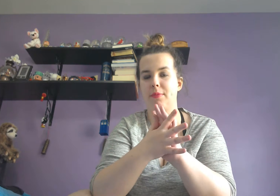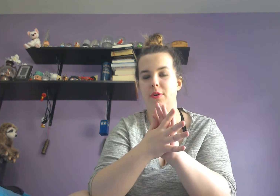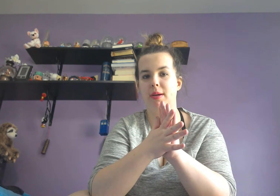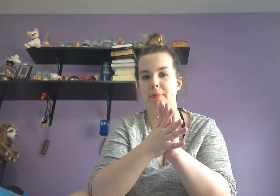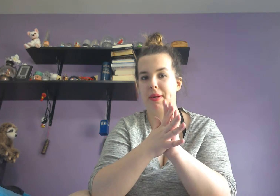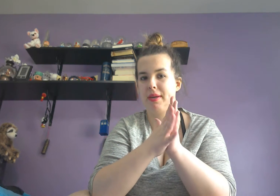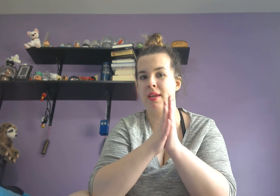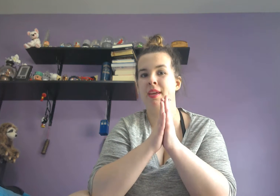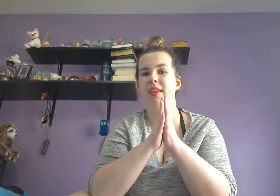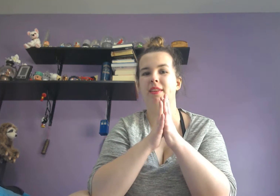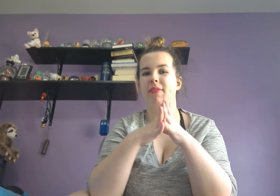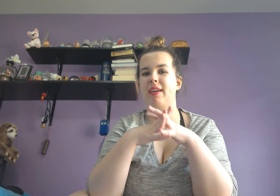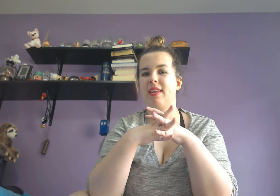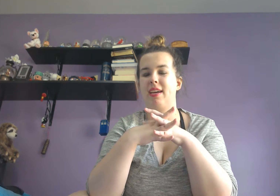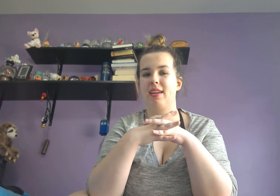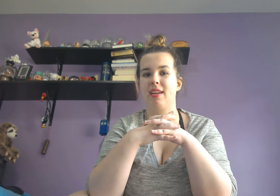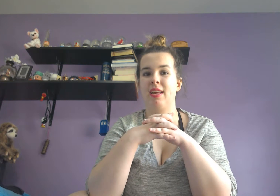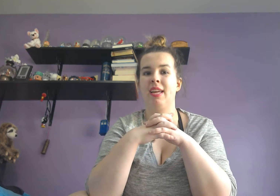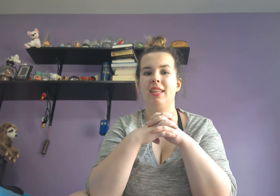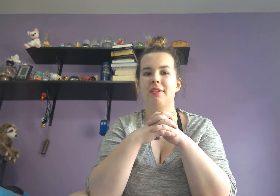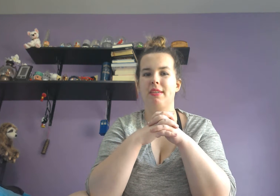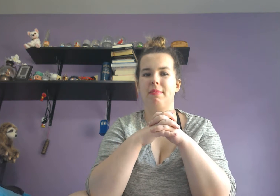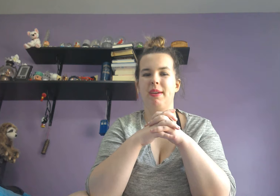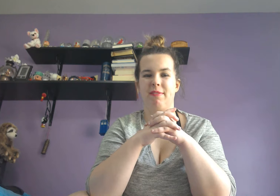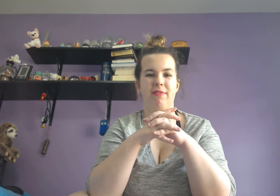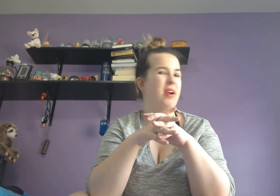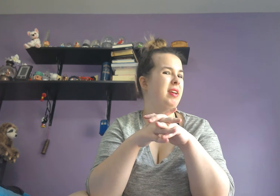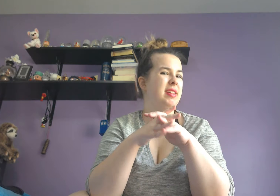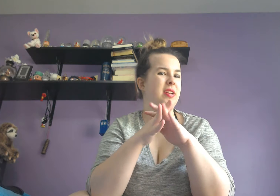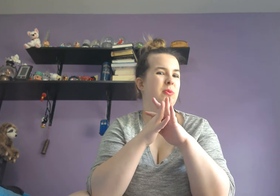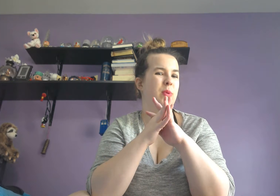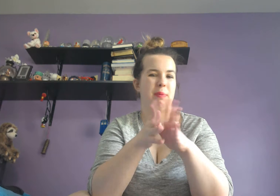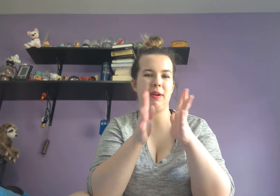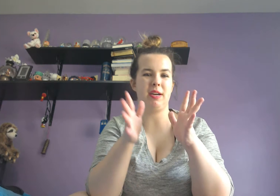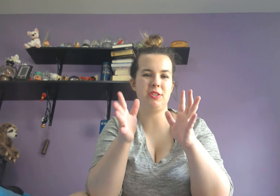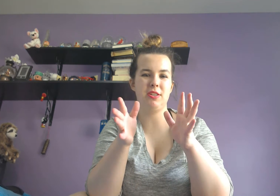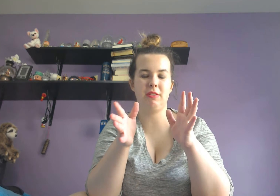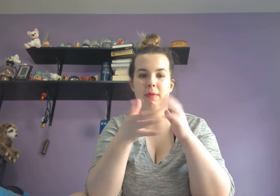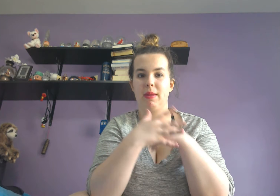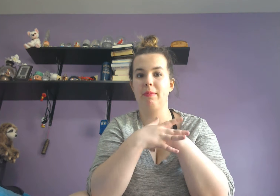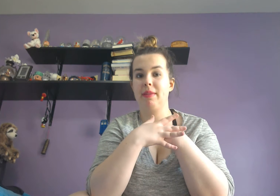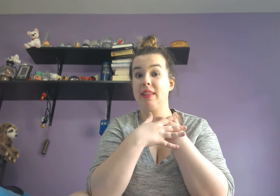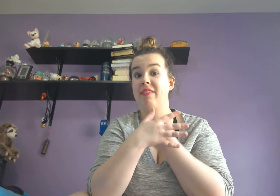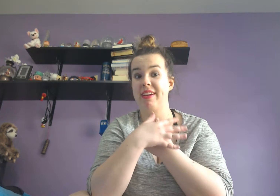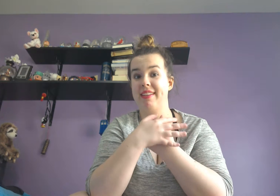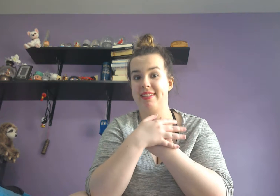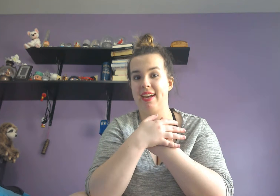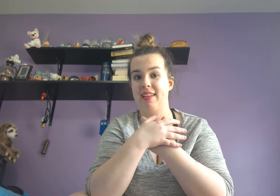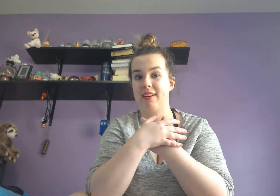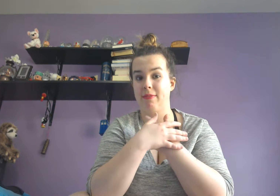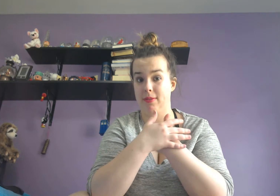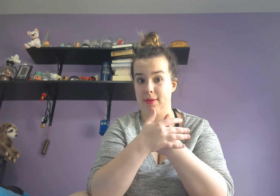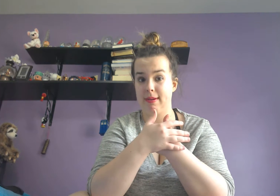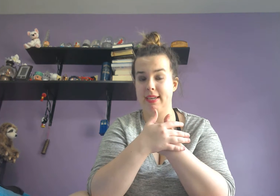degree but the fact that there seemed to be very little repercussions from them living on this island for three weeks